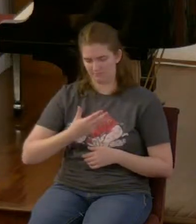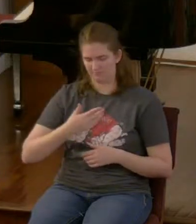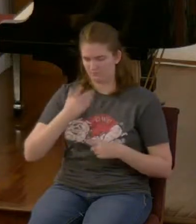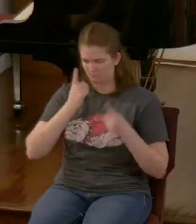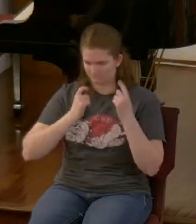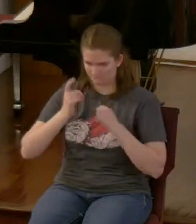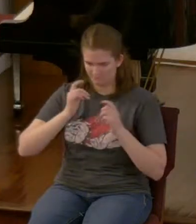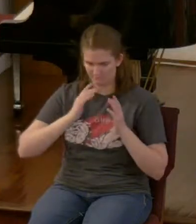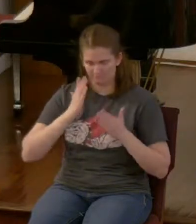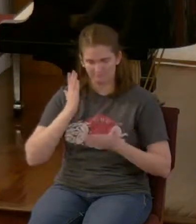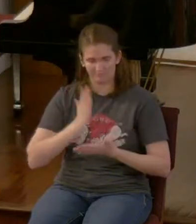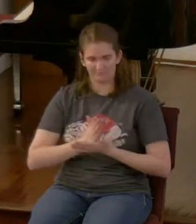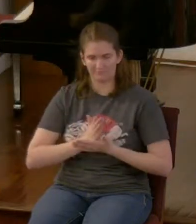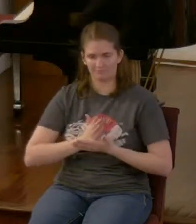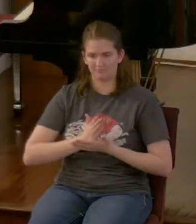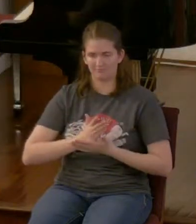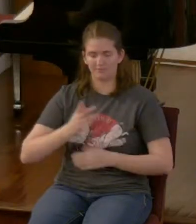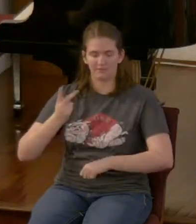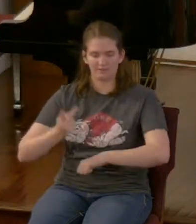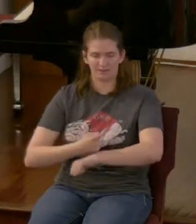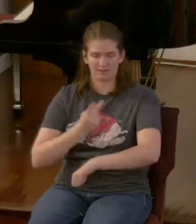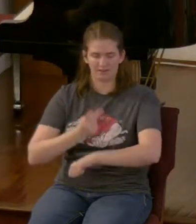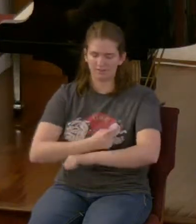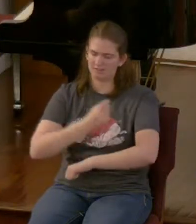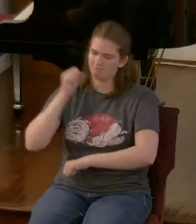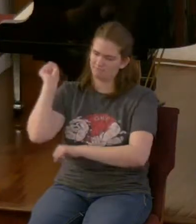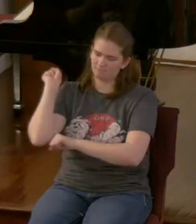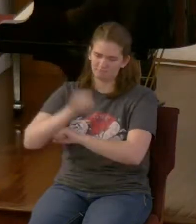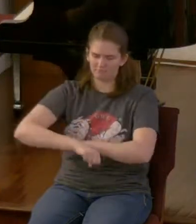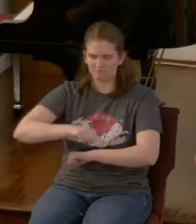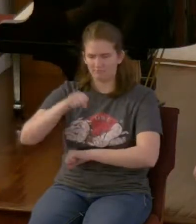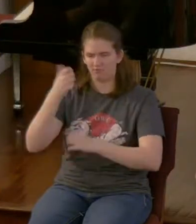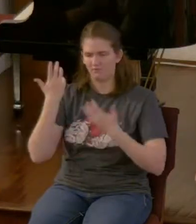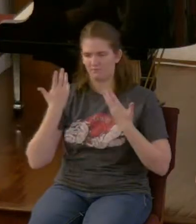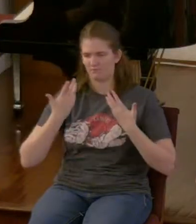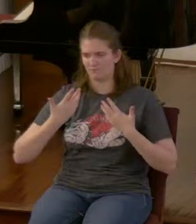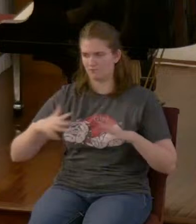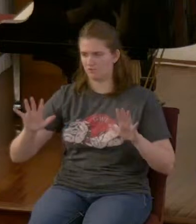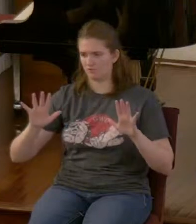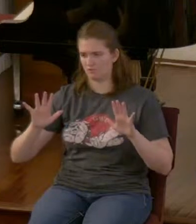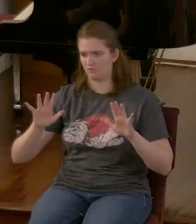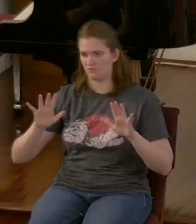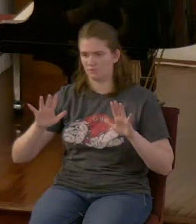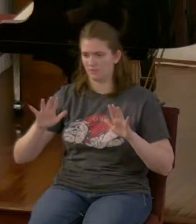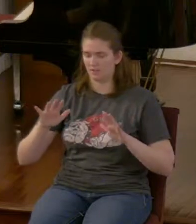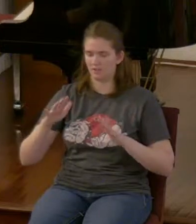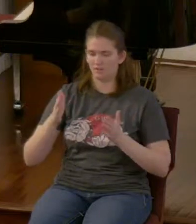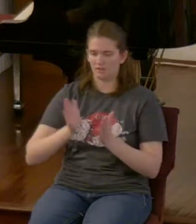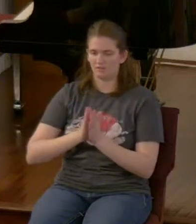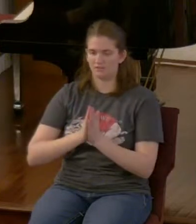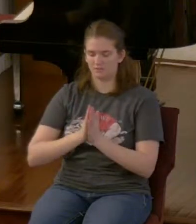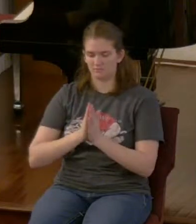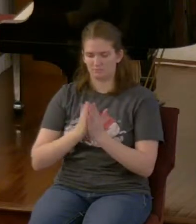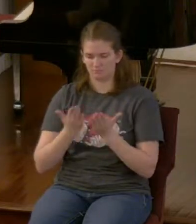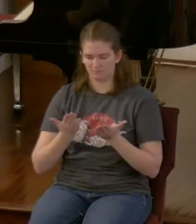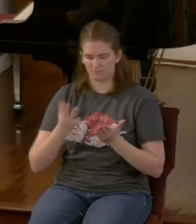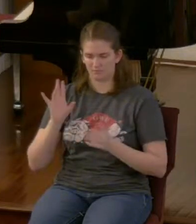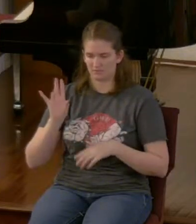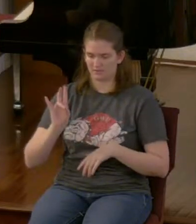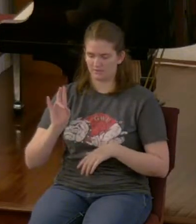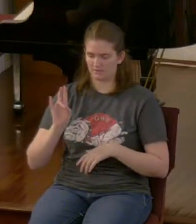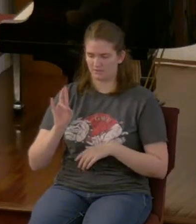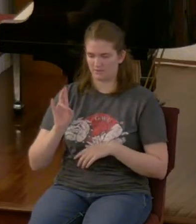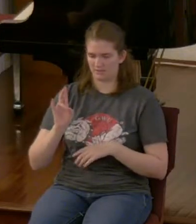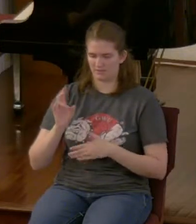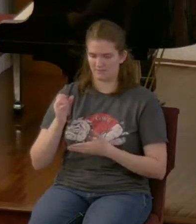of Judah the root of David has overcome so as to open the book and its seven seals then revelation five eight through